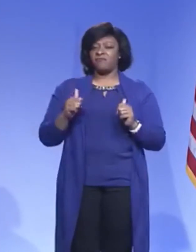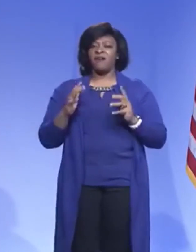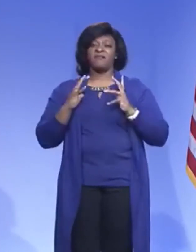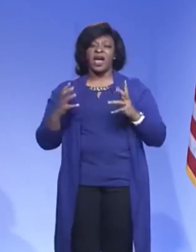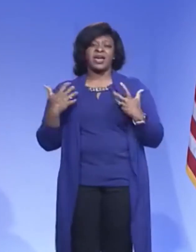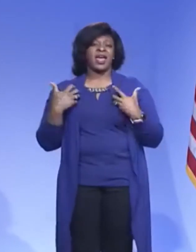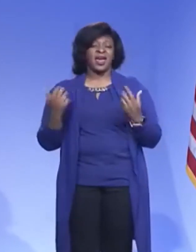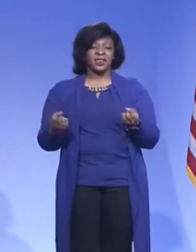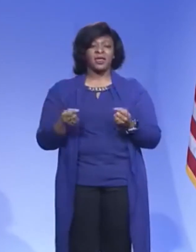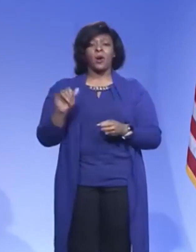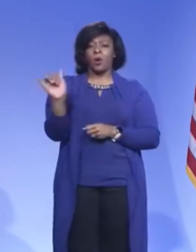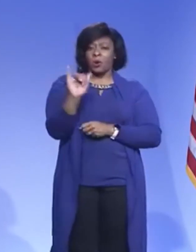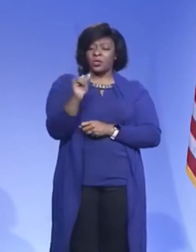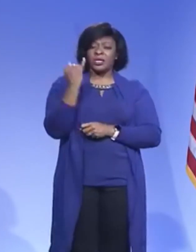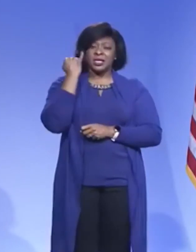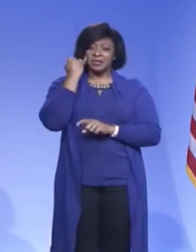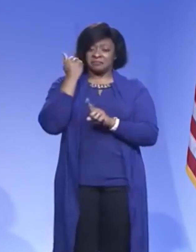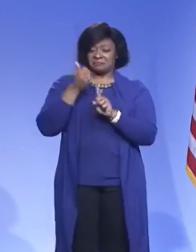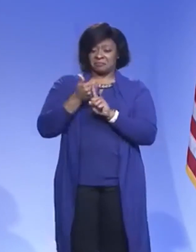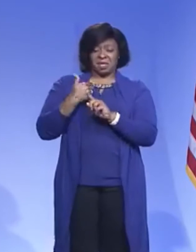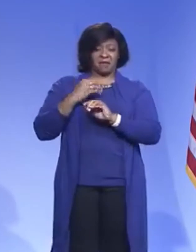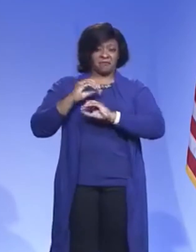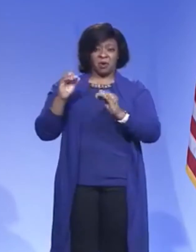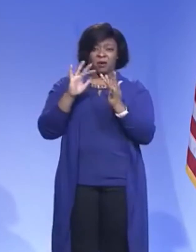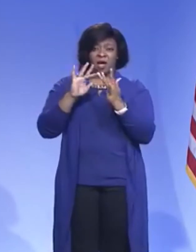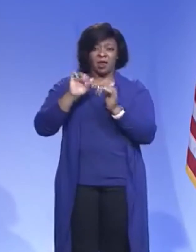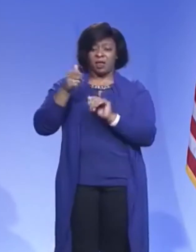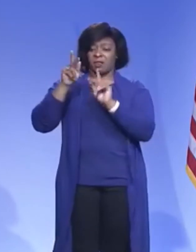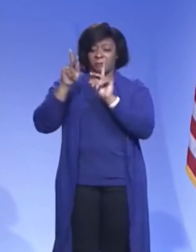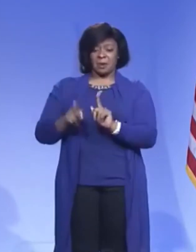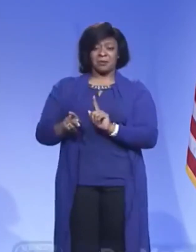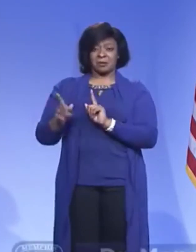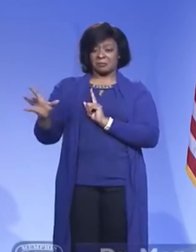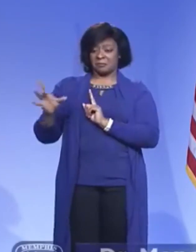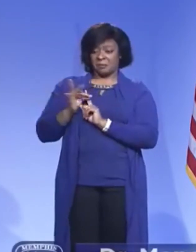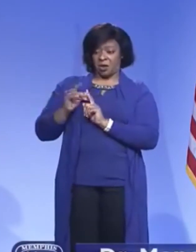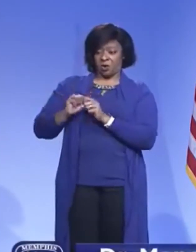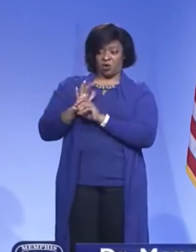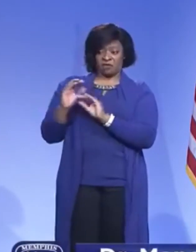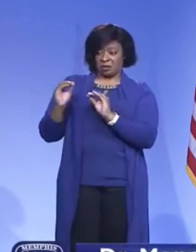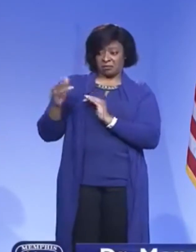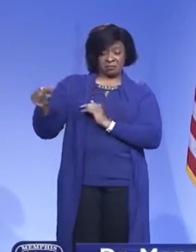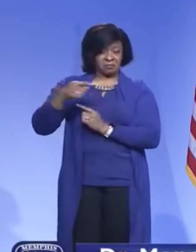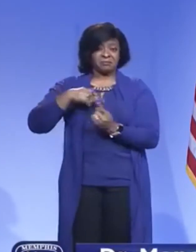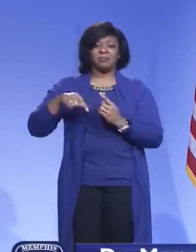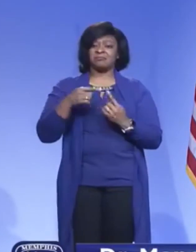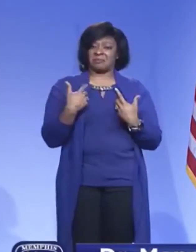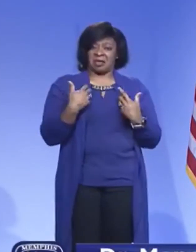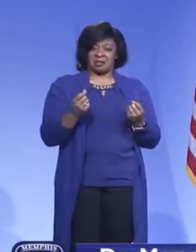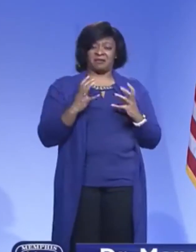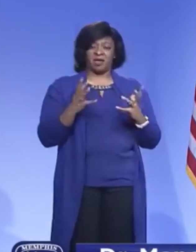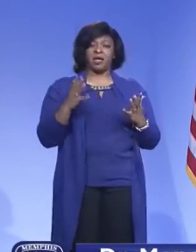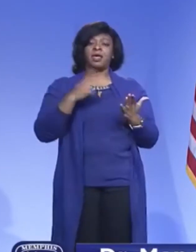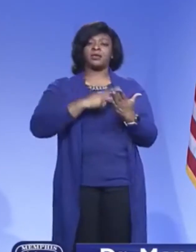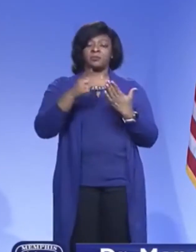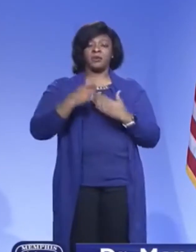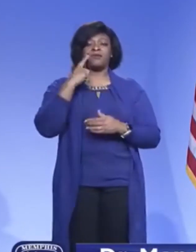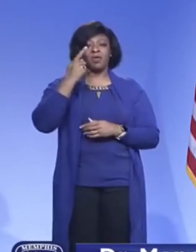if you have also not had any contact with someone who has been positive for COVID. So, this program is for